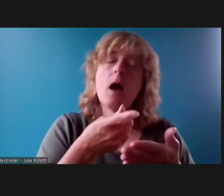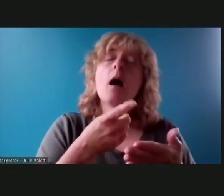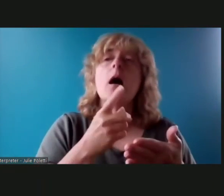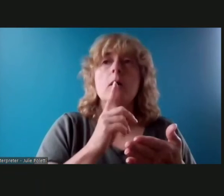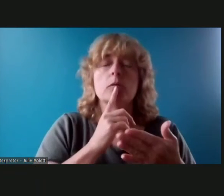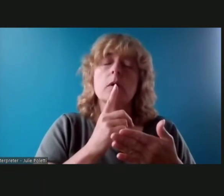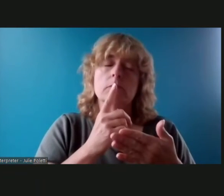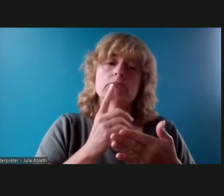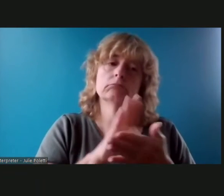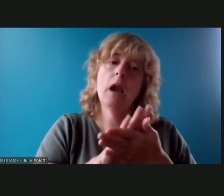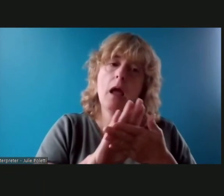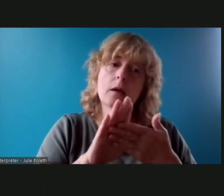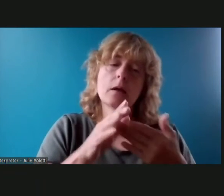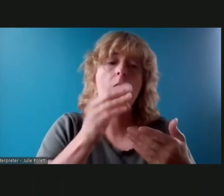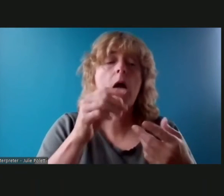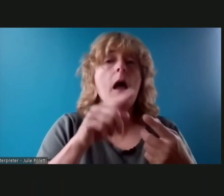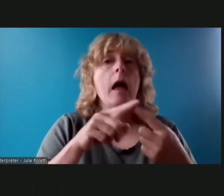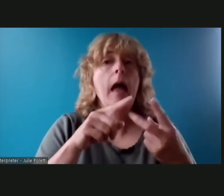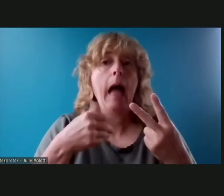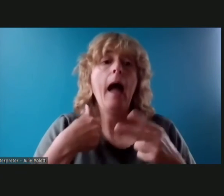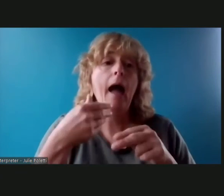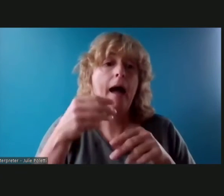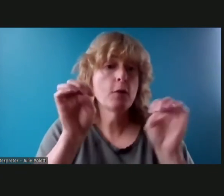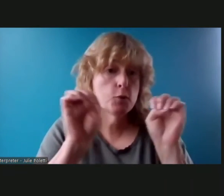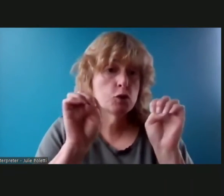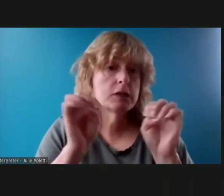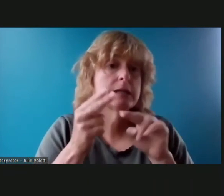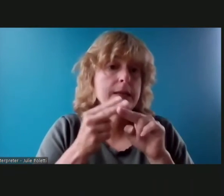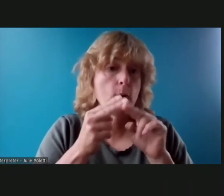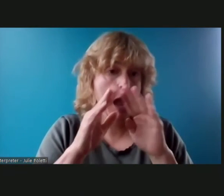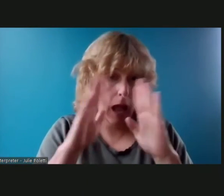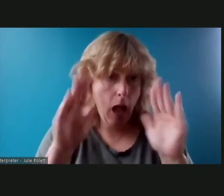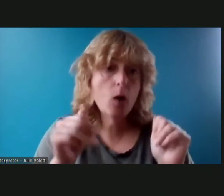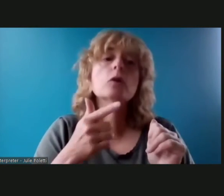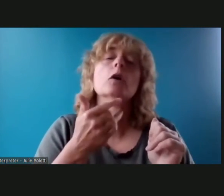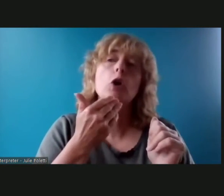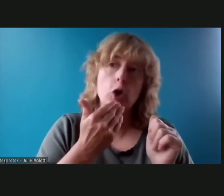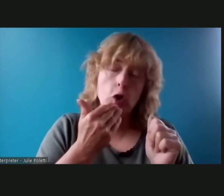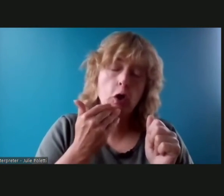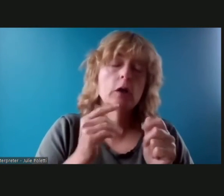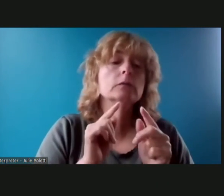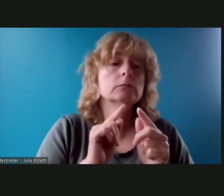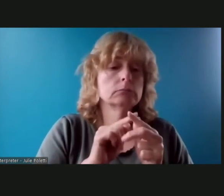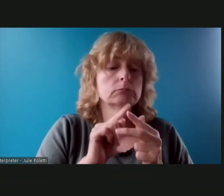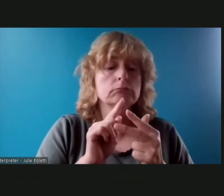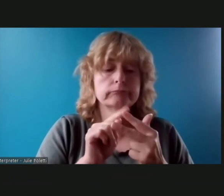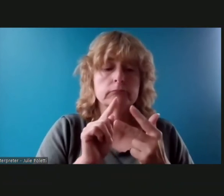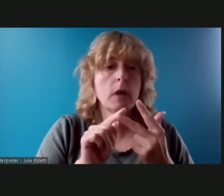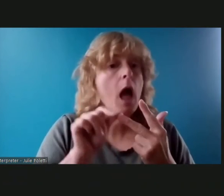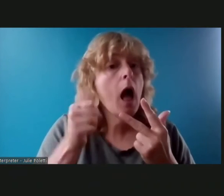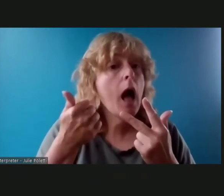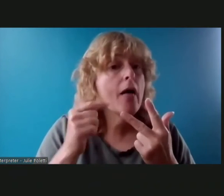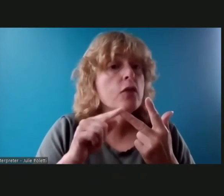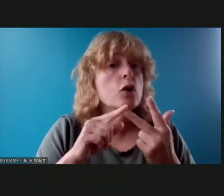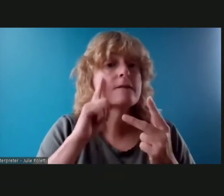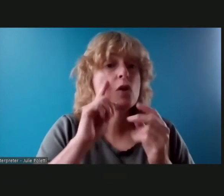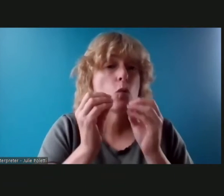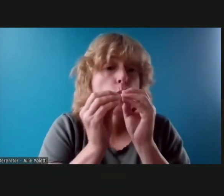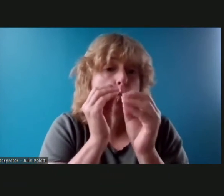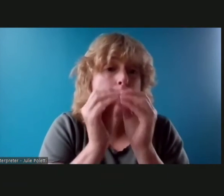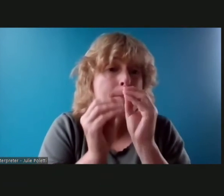housing that is available are are there resources that uh way metro label provide for repair